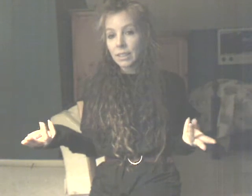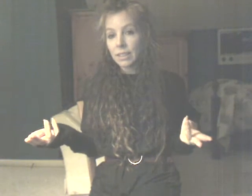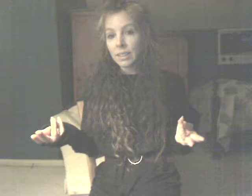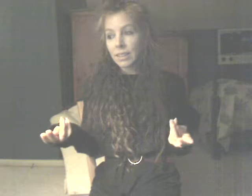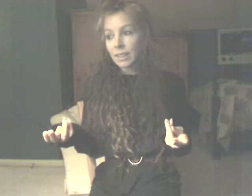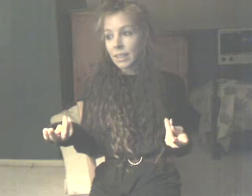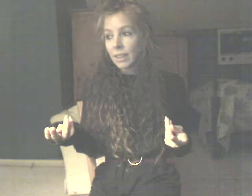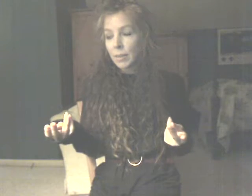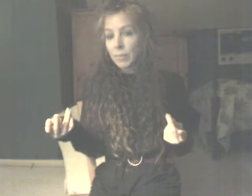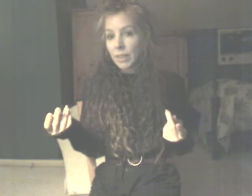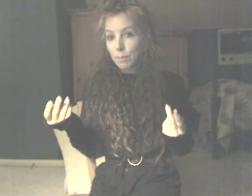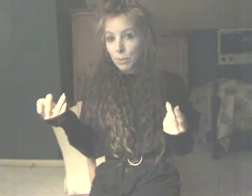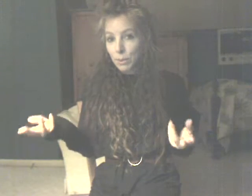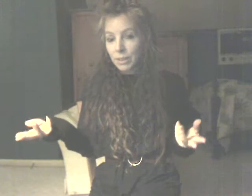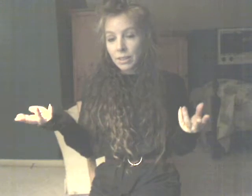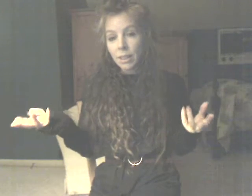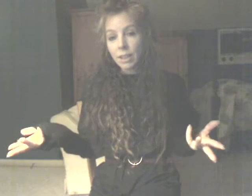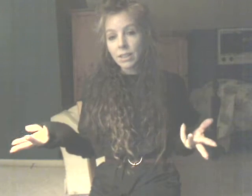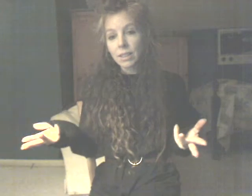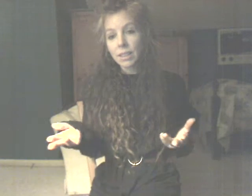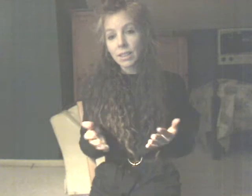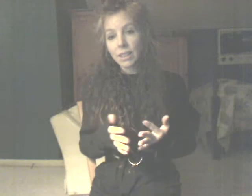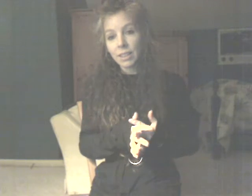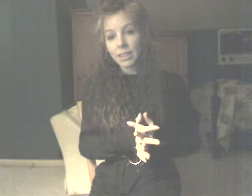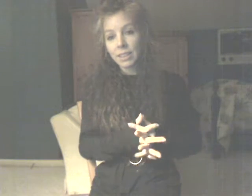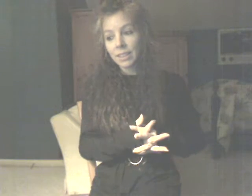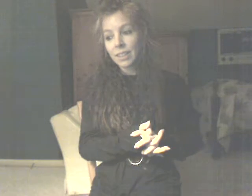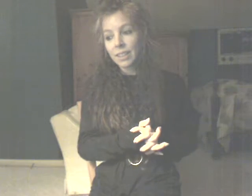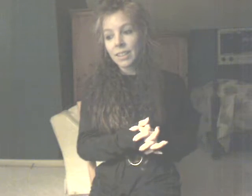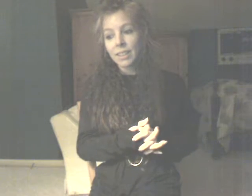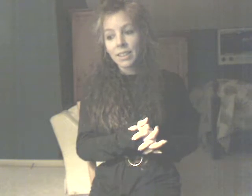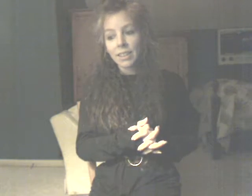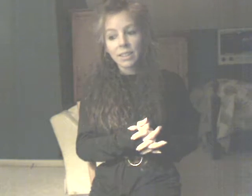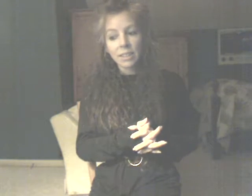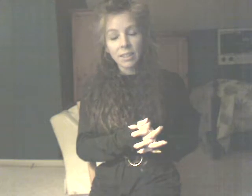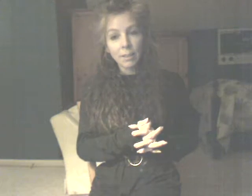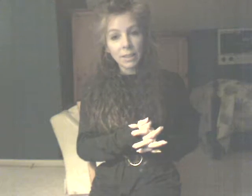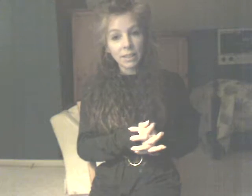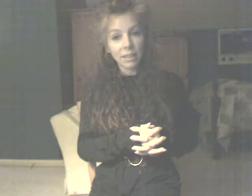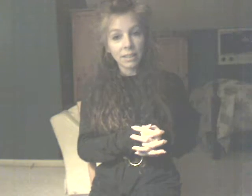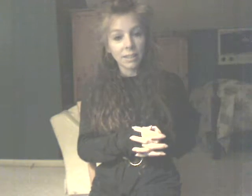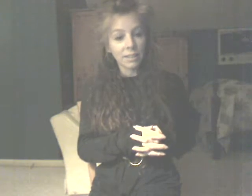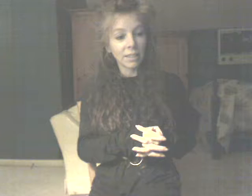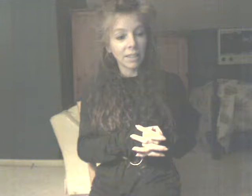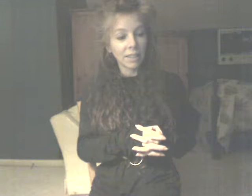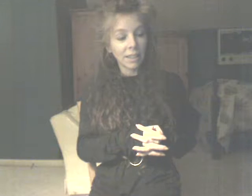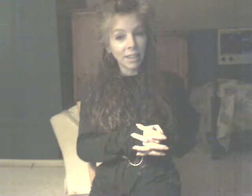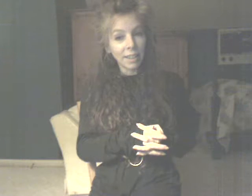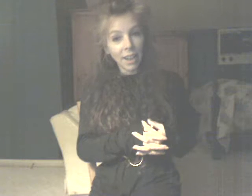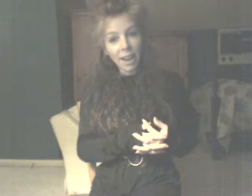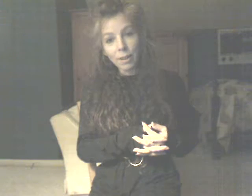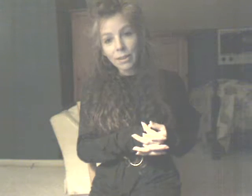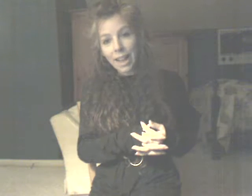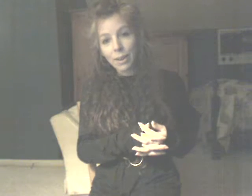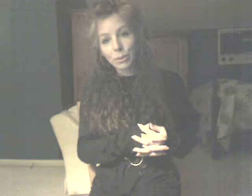like broken hearts. I mean, how loud,